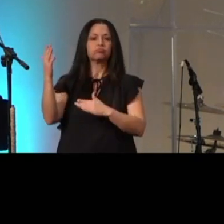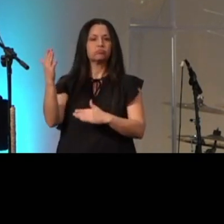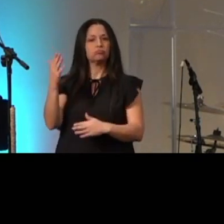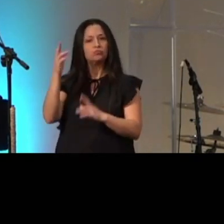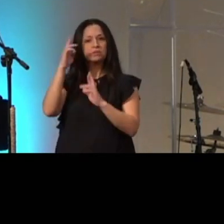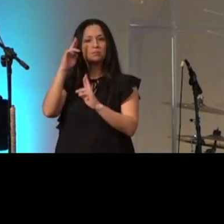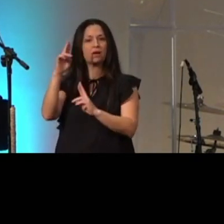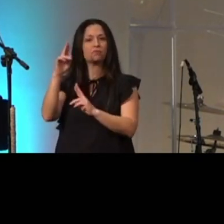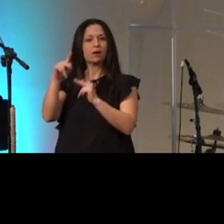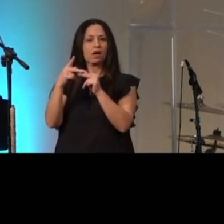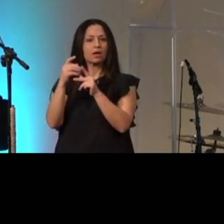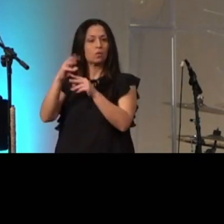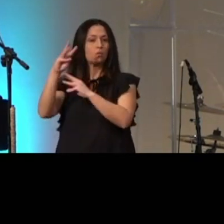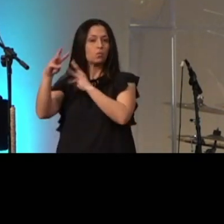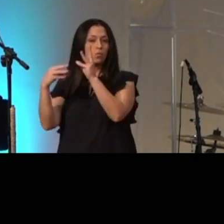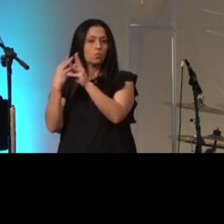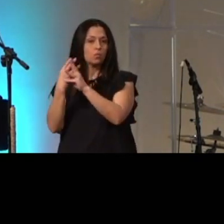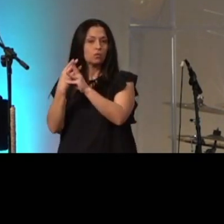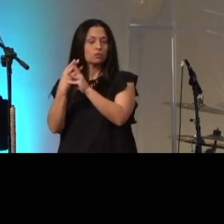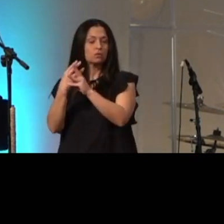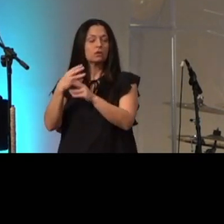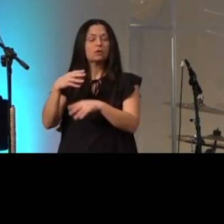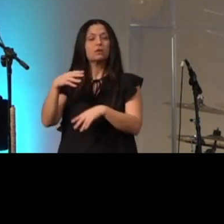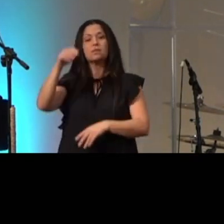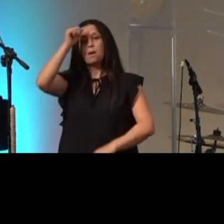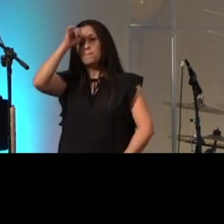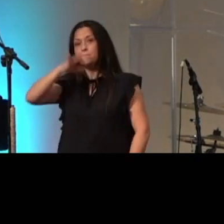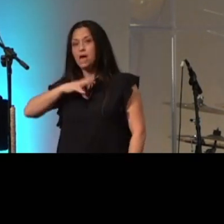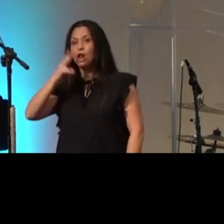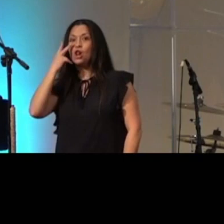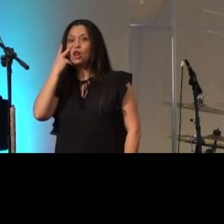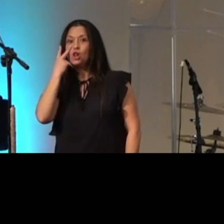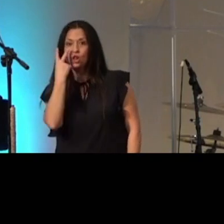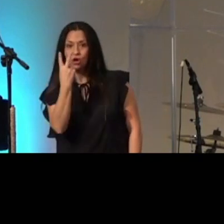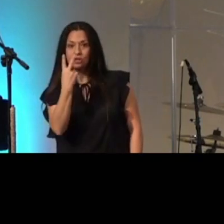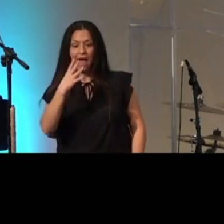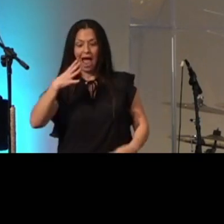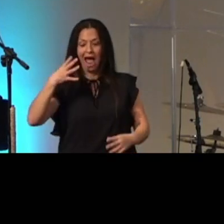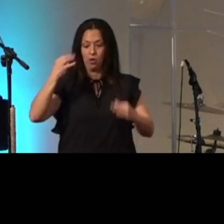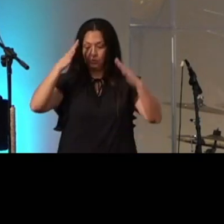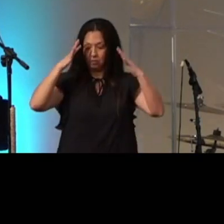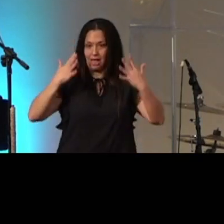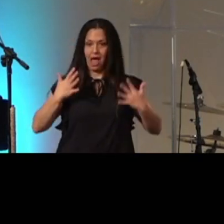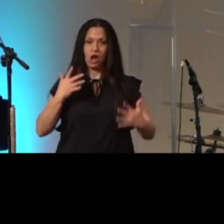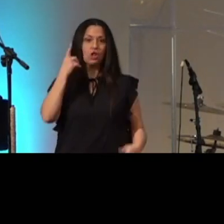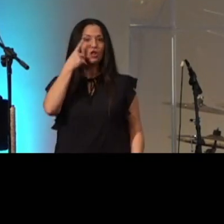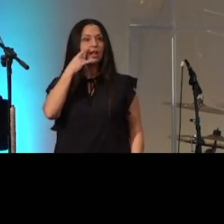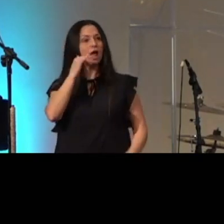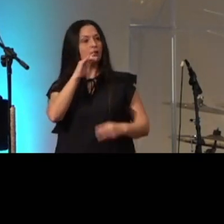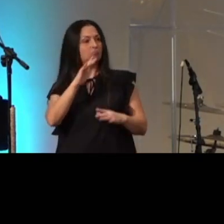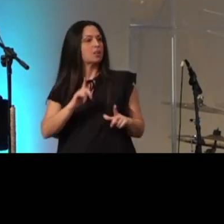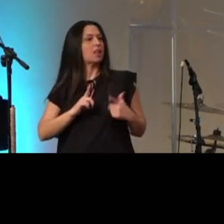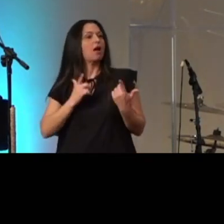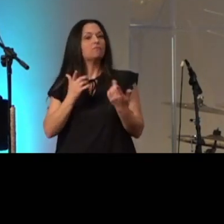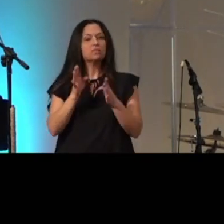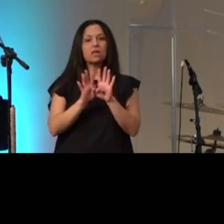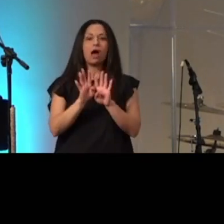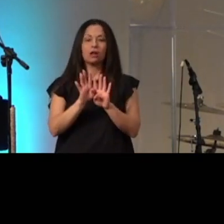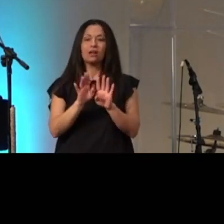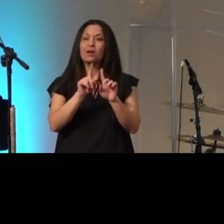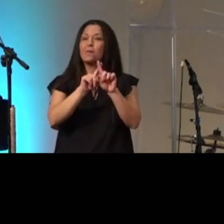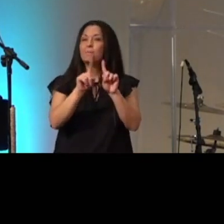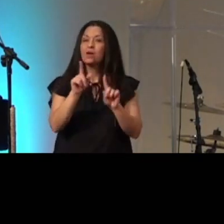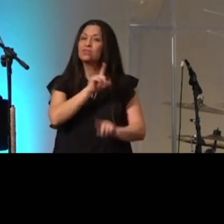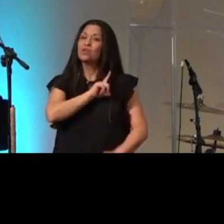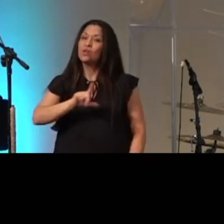outward appearance but the lord looks on the heart man looks on the outward appearance but the lord looks on the